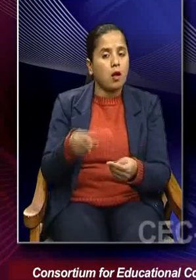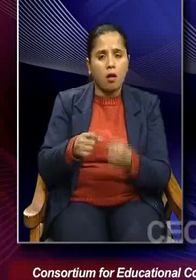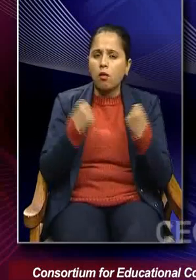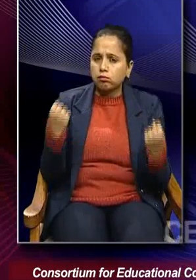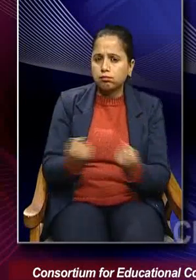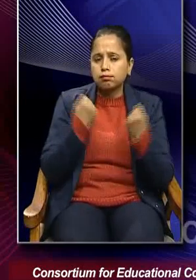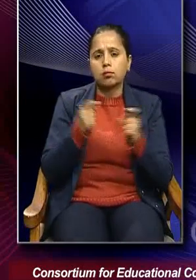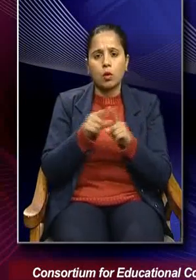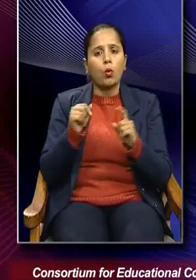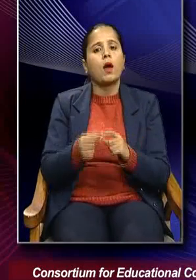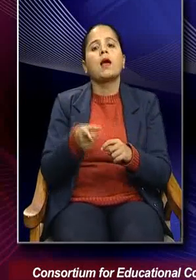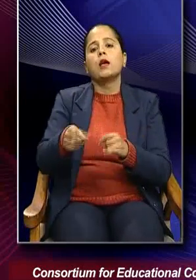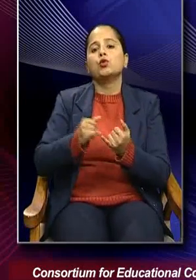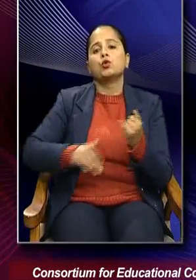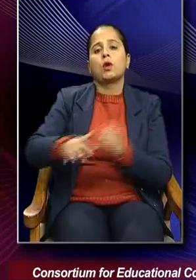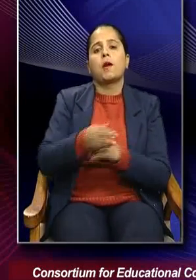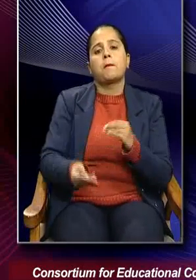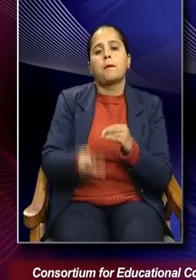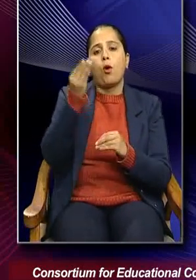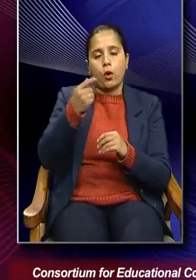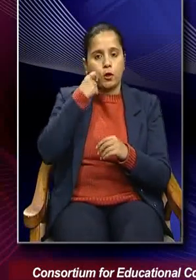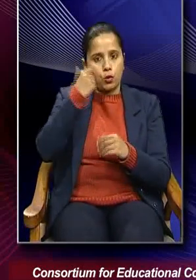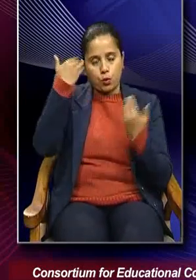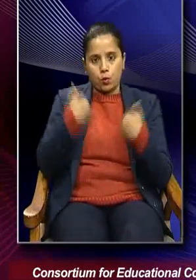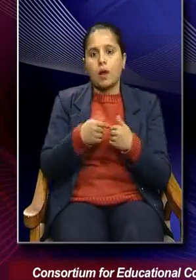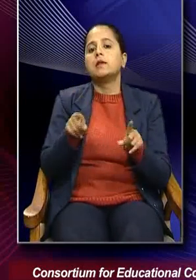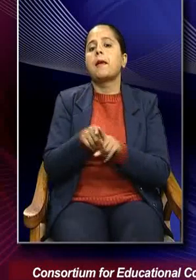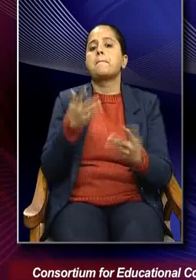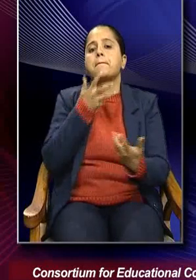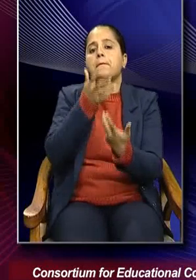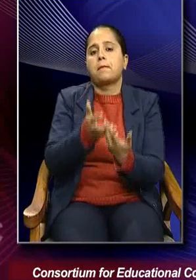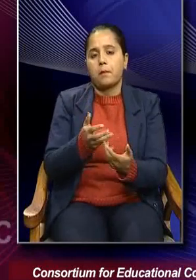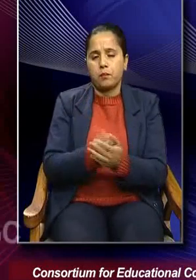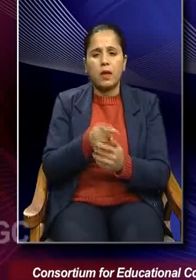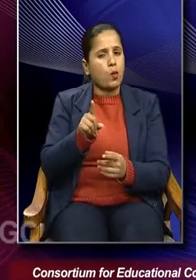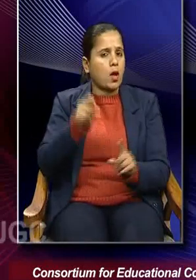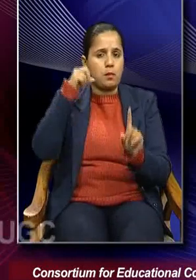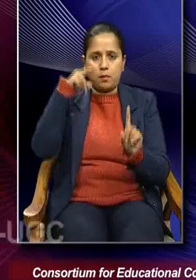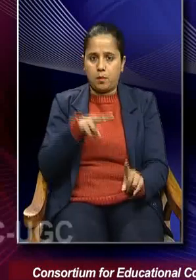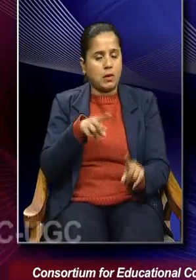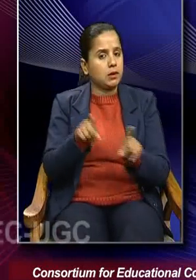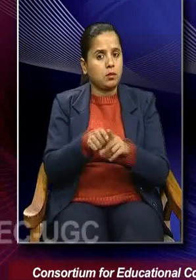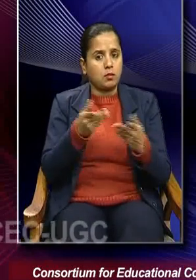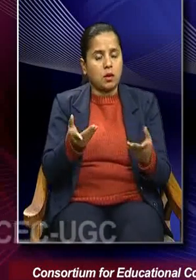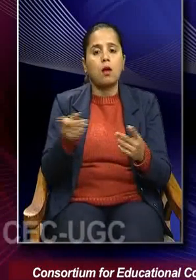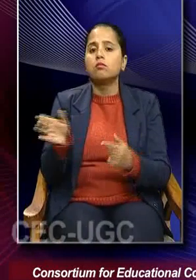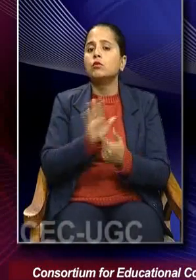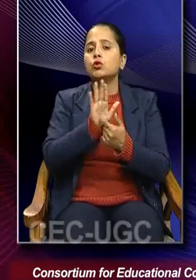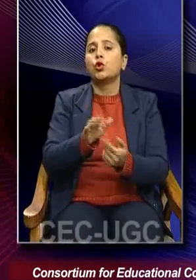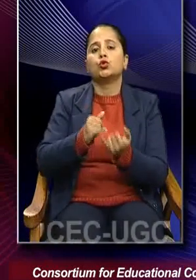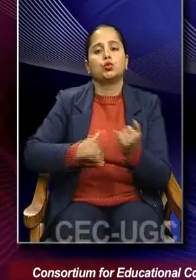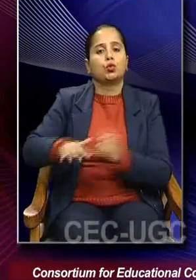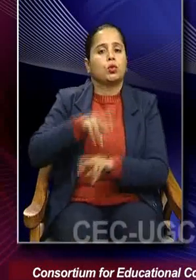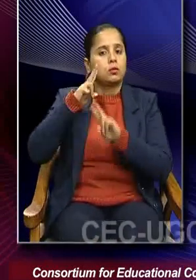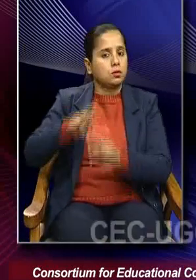is to make society more human. So, this is one perspective in which he is placing sociology.